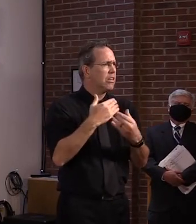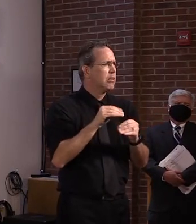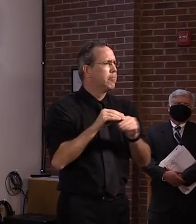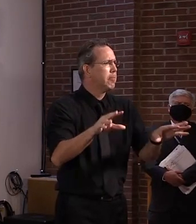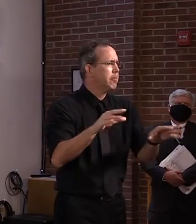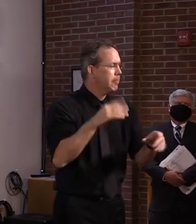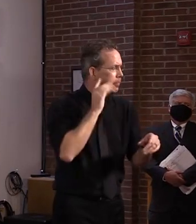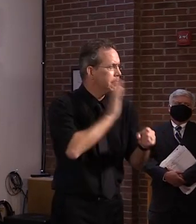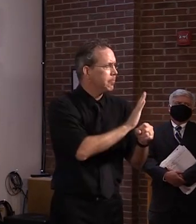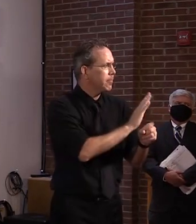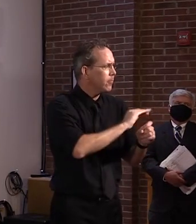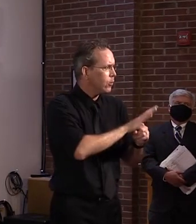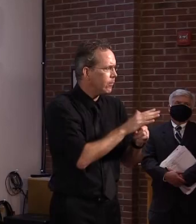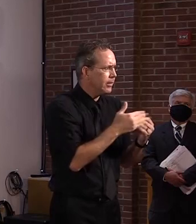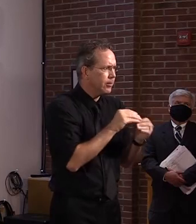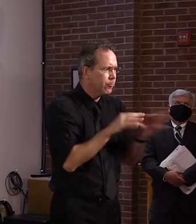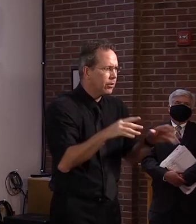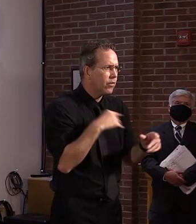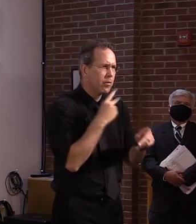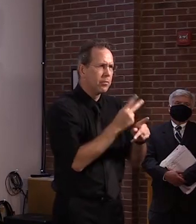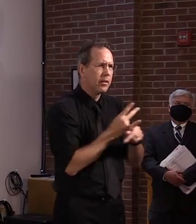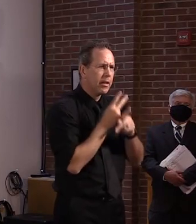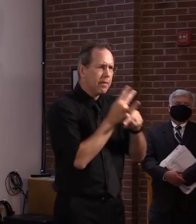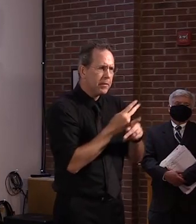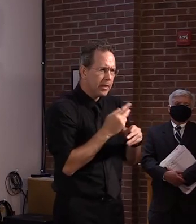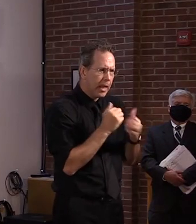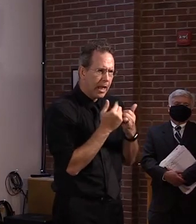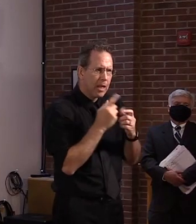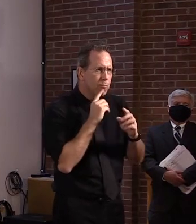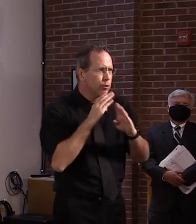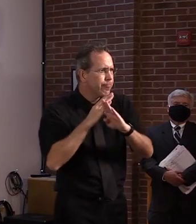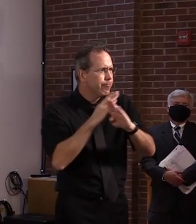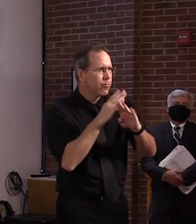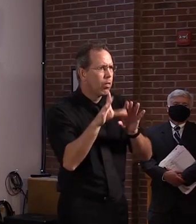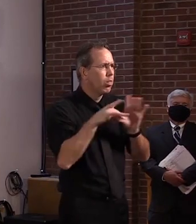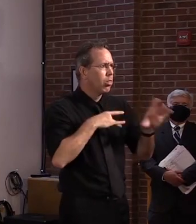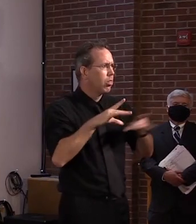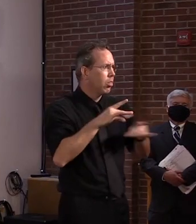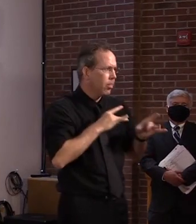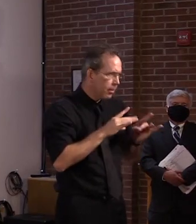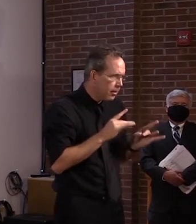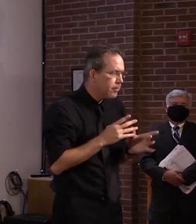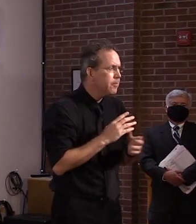uh, controversy. Attracting it ourselves. Um,